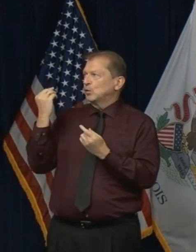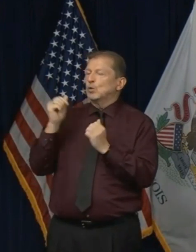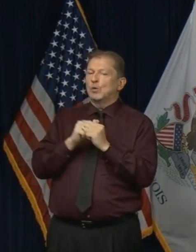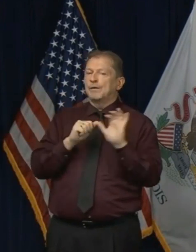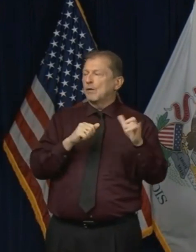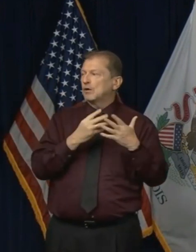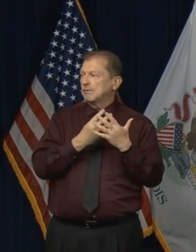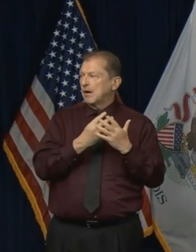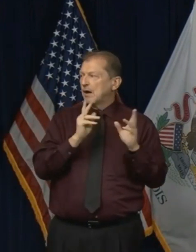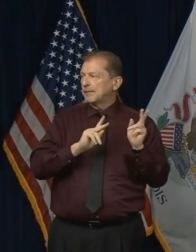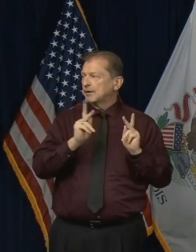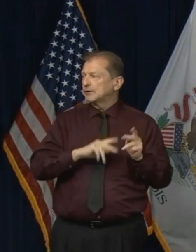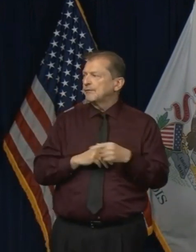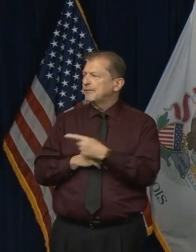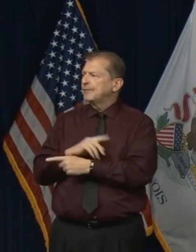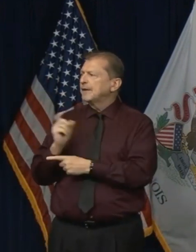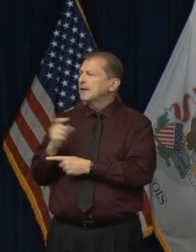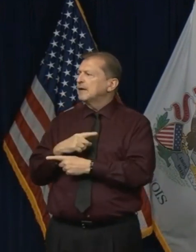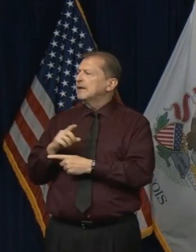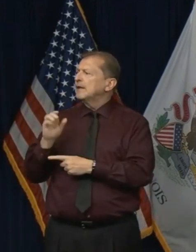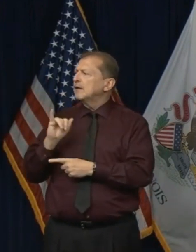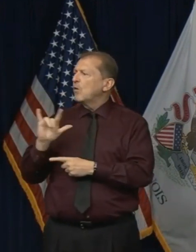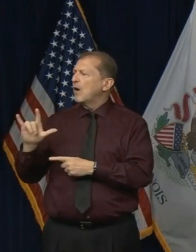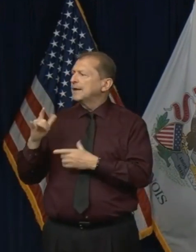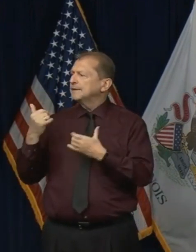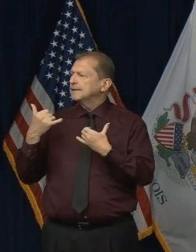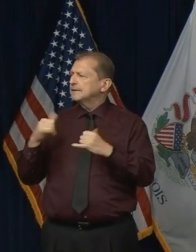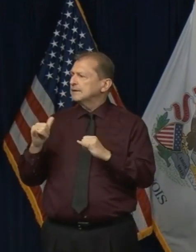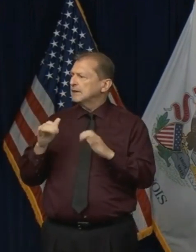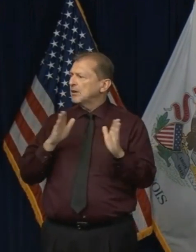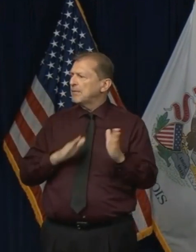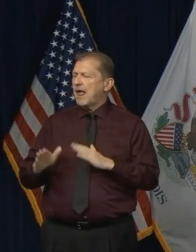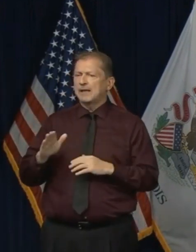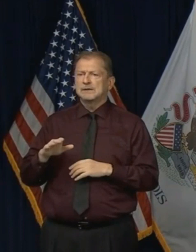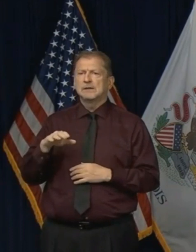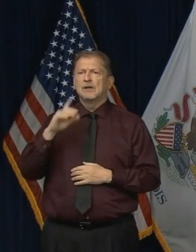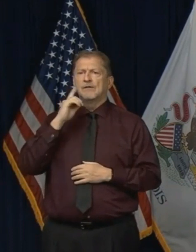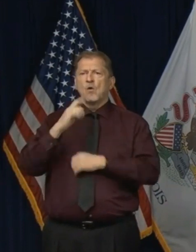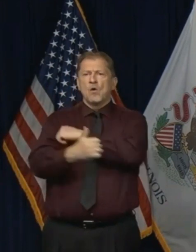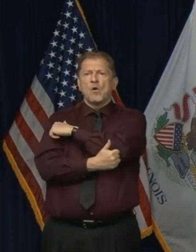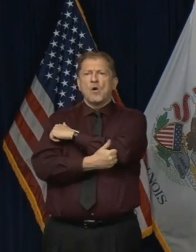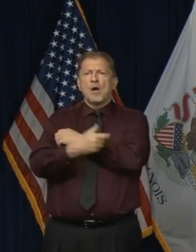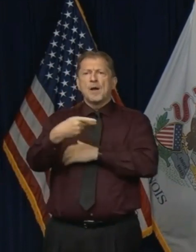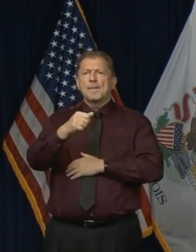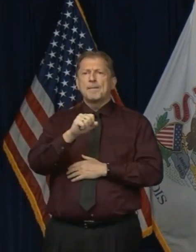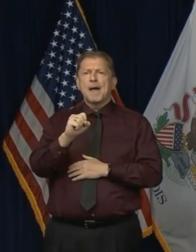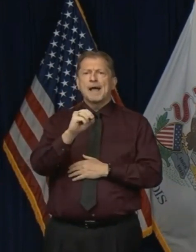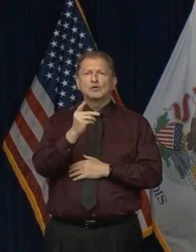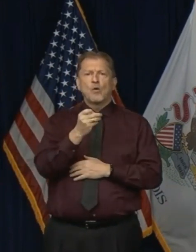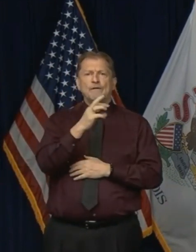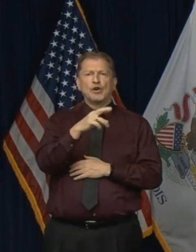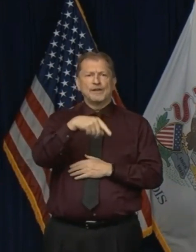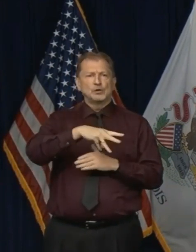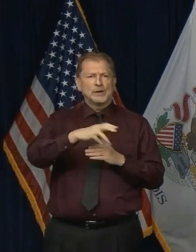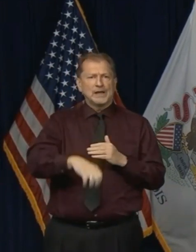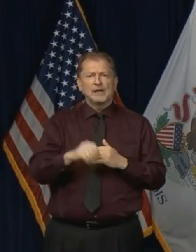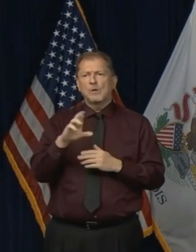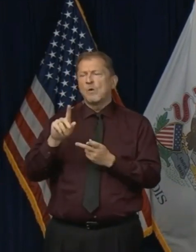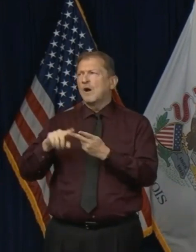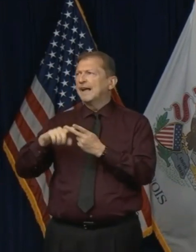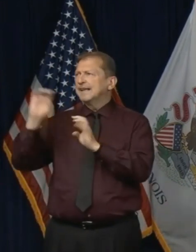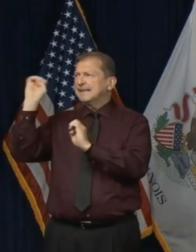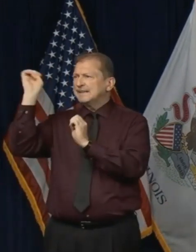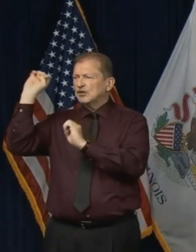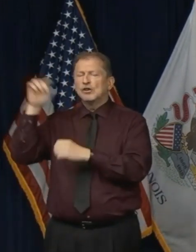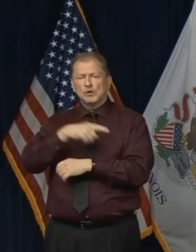What are your thoughts about Illinoisans still planning to travel Wednesday to celebrate Passover, and this weekend to celebrate Easter? You've clearly